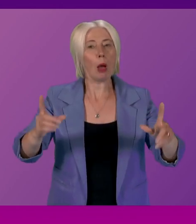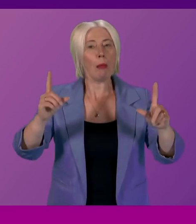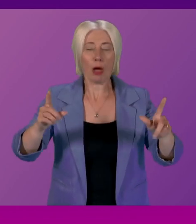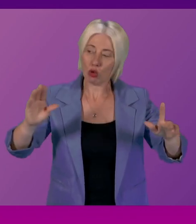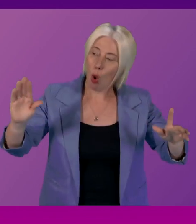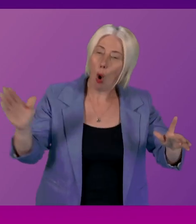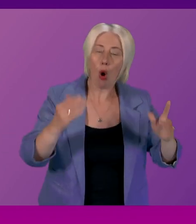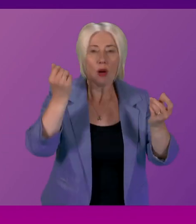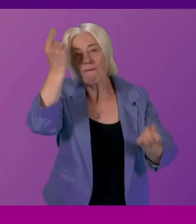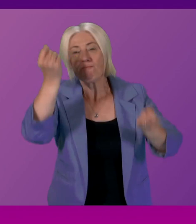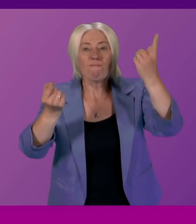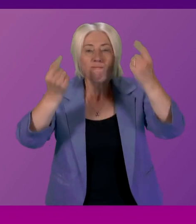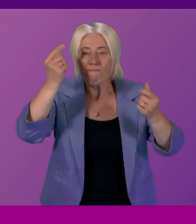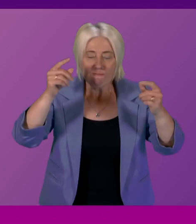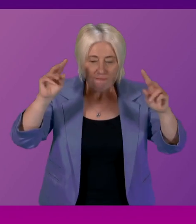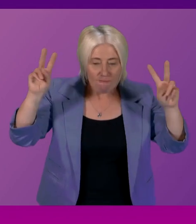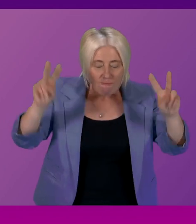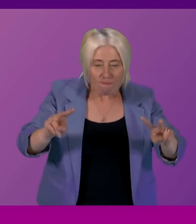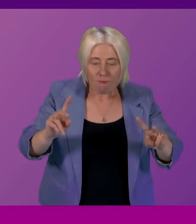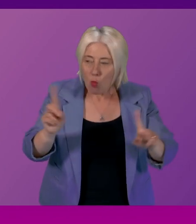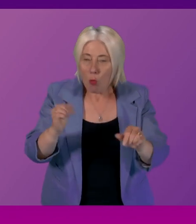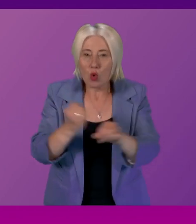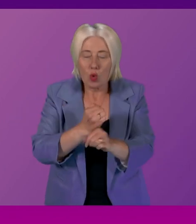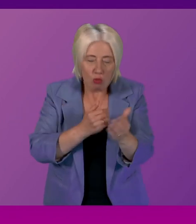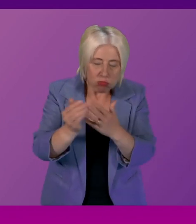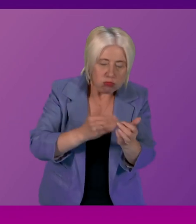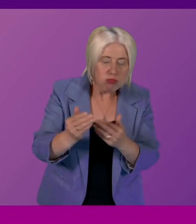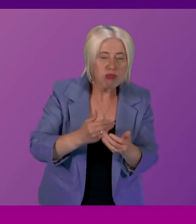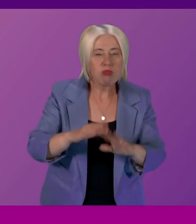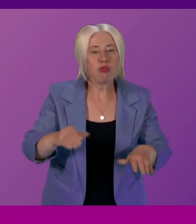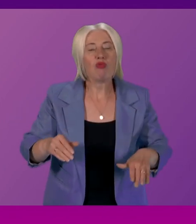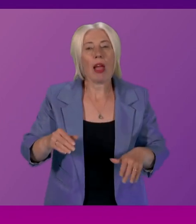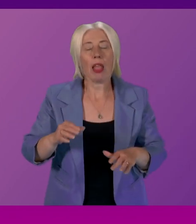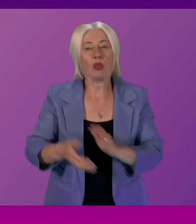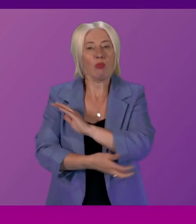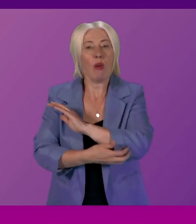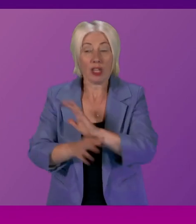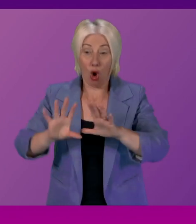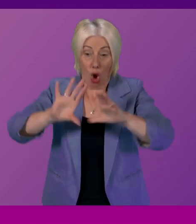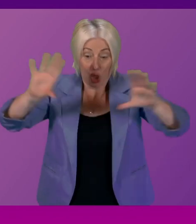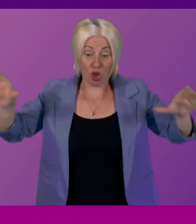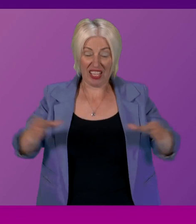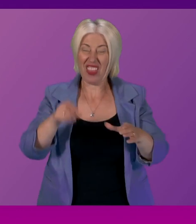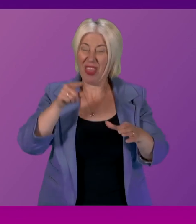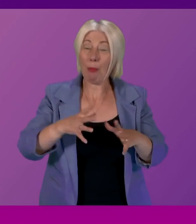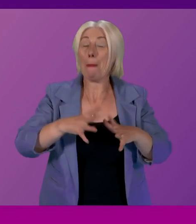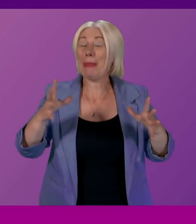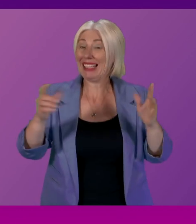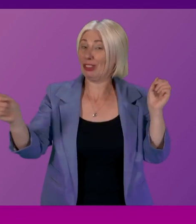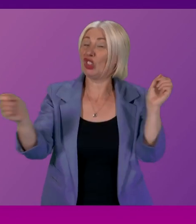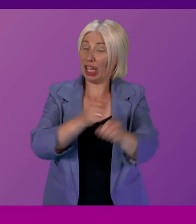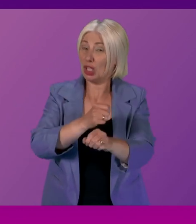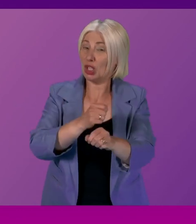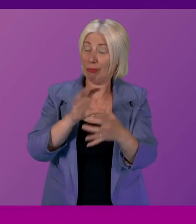initiatives that we're bringing forward to tackle child poverty collectively will make a significant difference in relation to